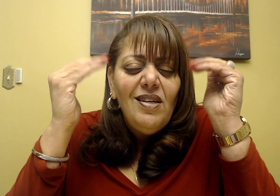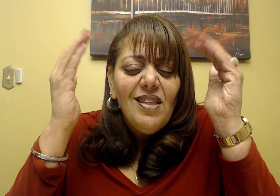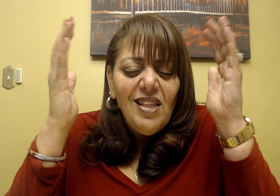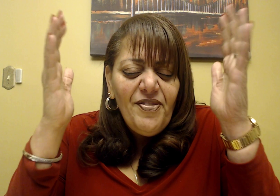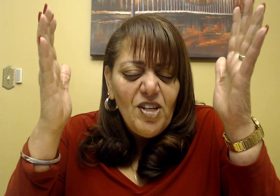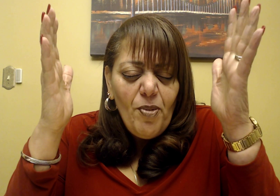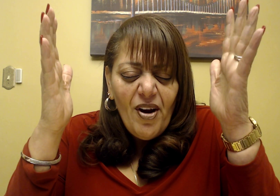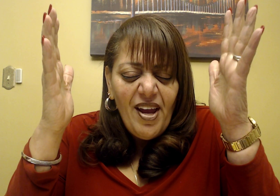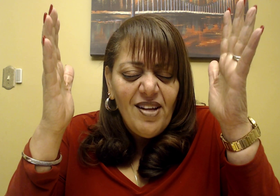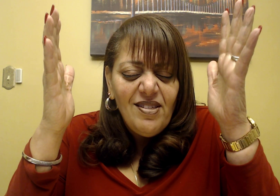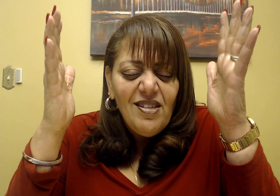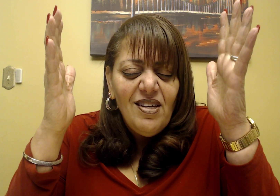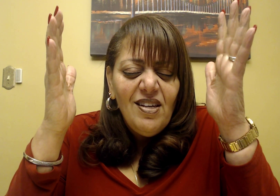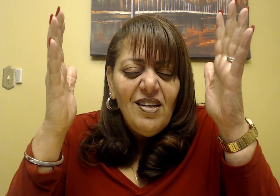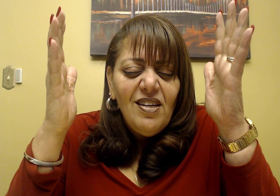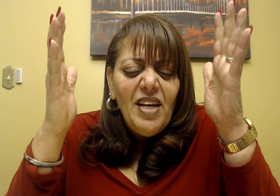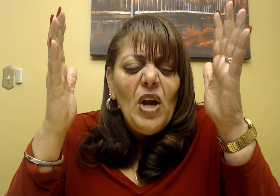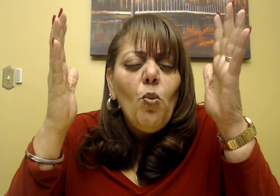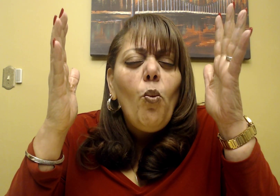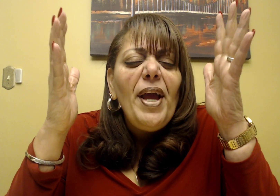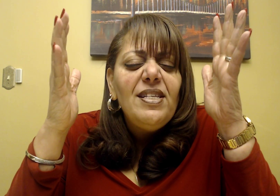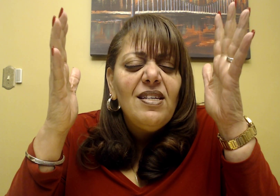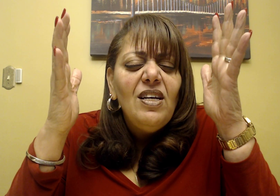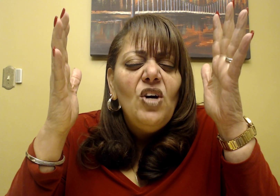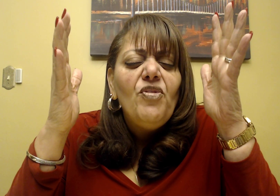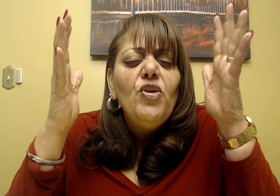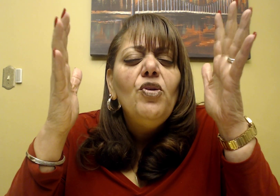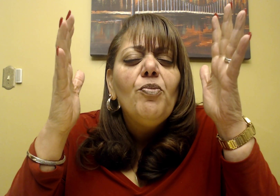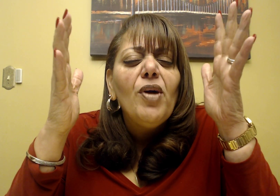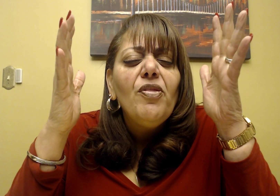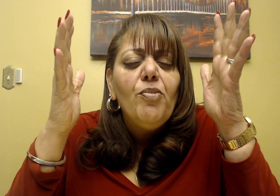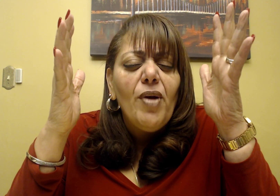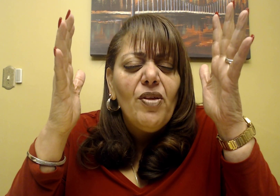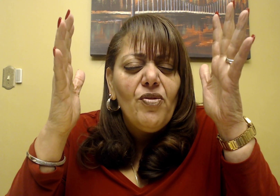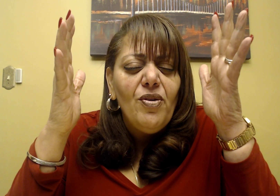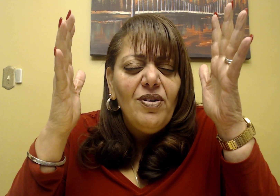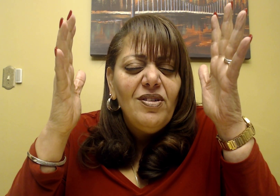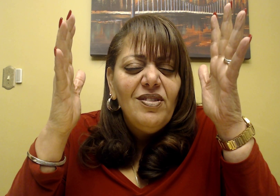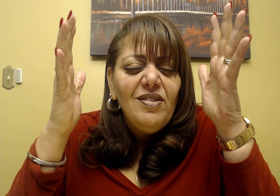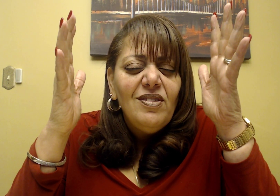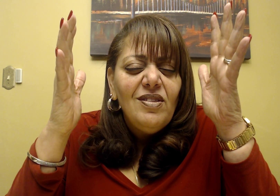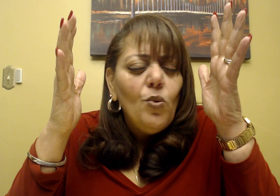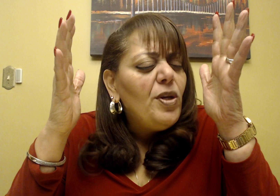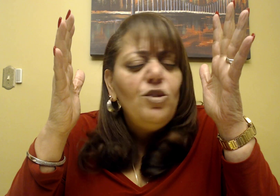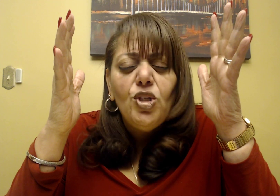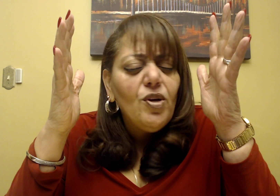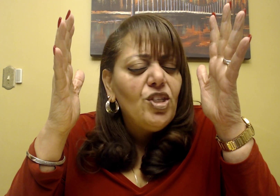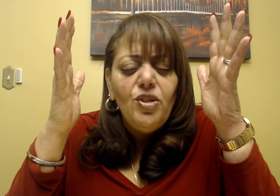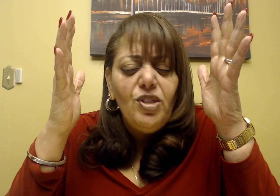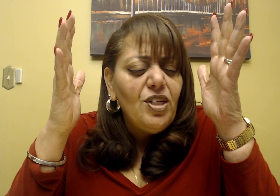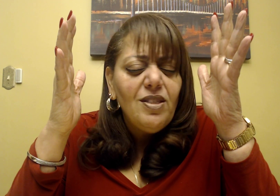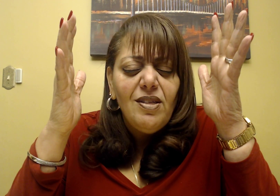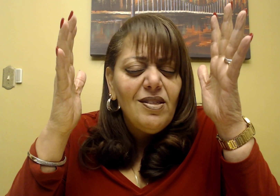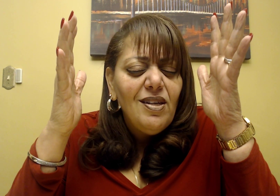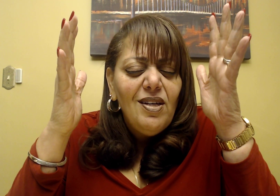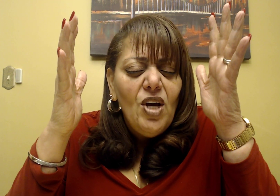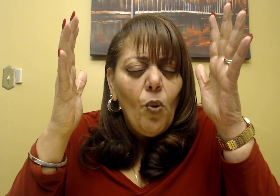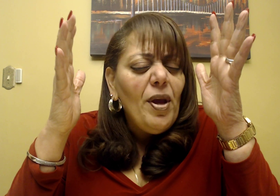Lift up our hands and wait for you to bring the breakthrough. We do trust you, Jesus. We are